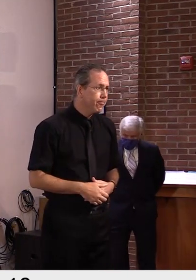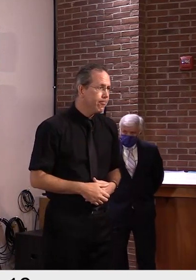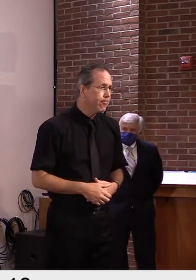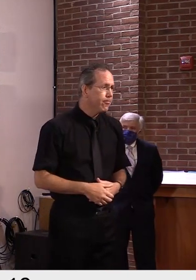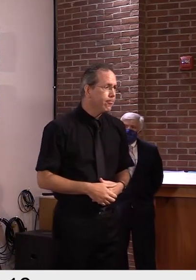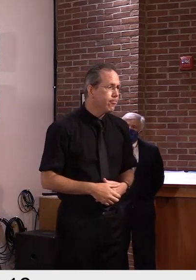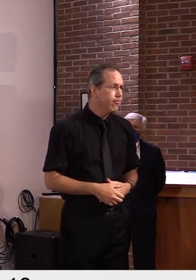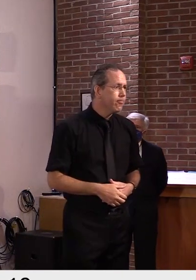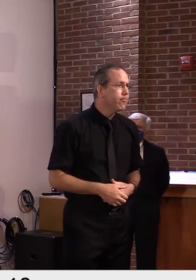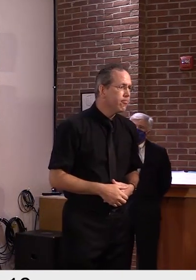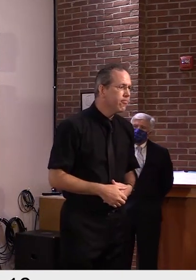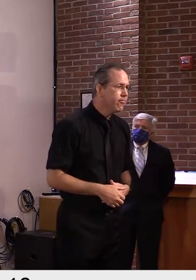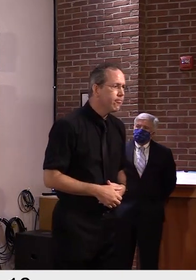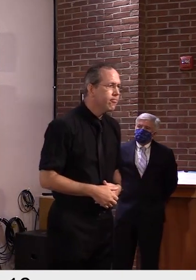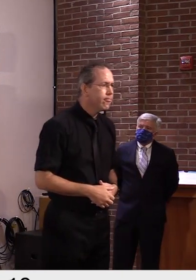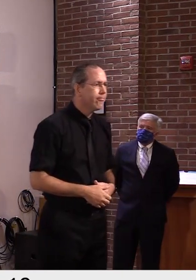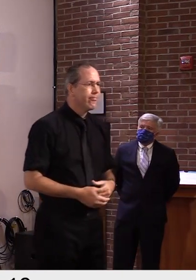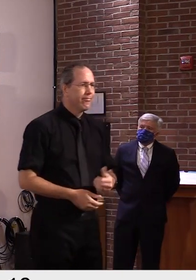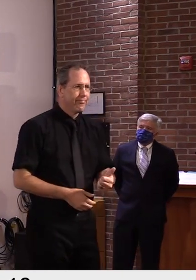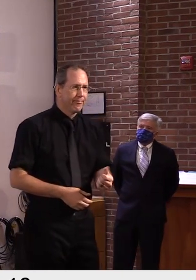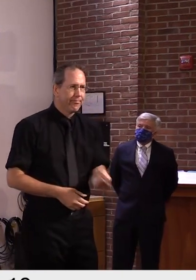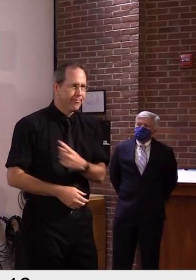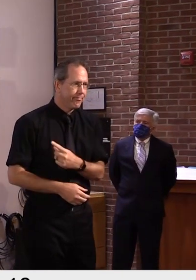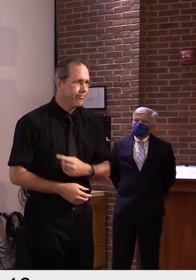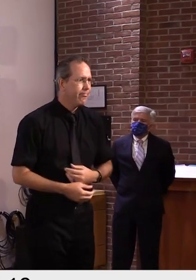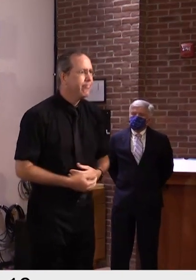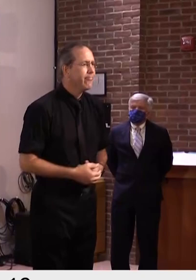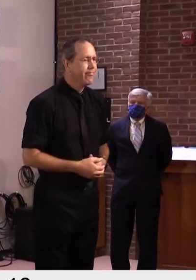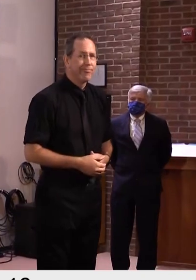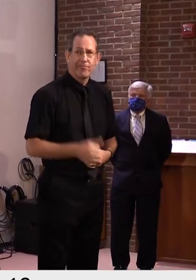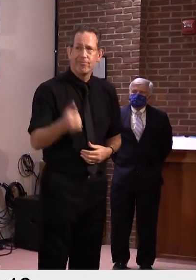okay. Excellent. Uh, good luck trying to figure it out. Uh, I appreciate your time.